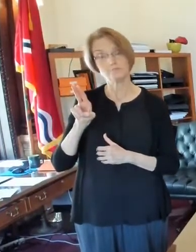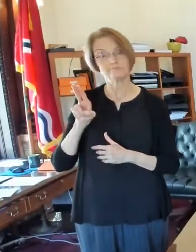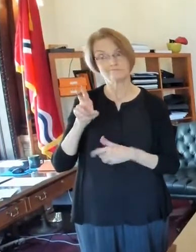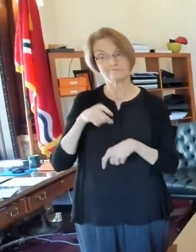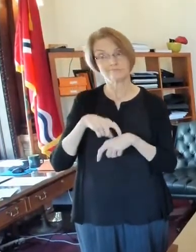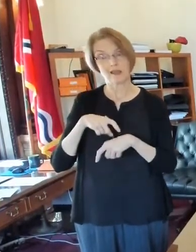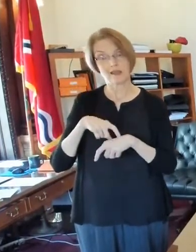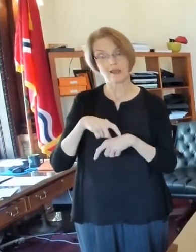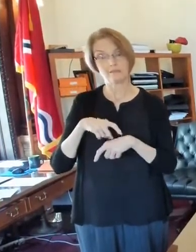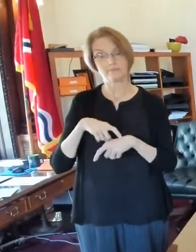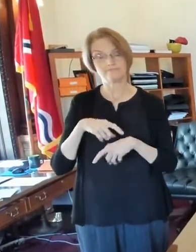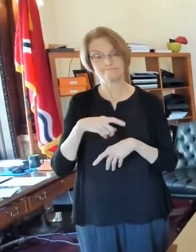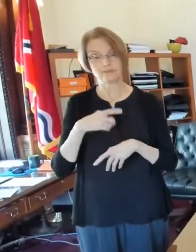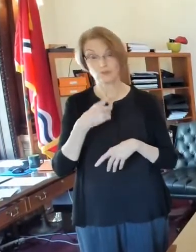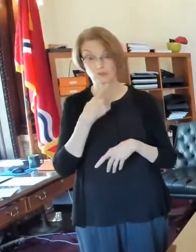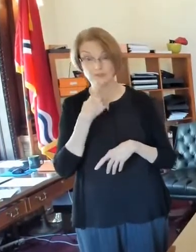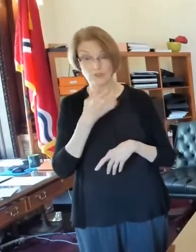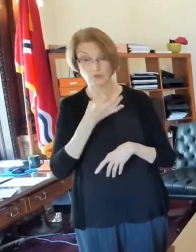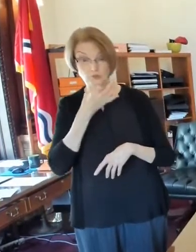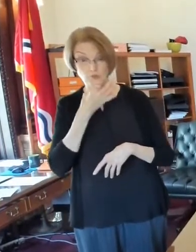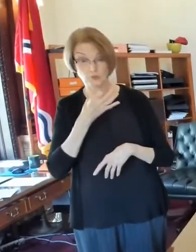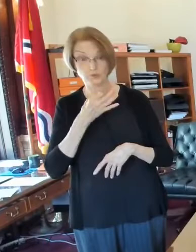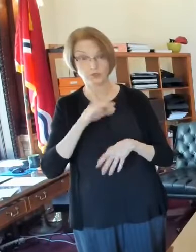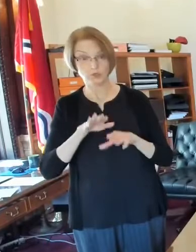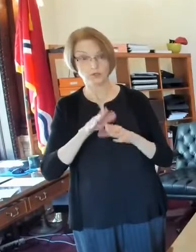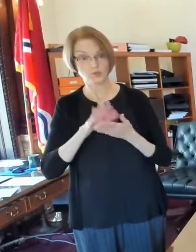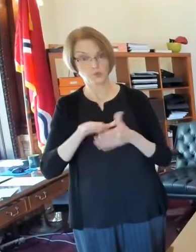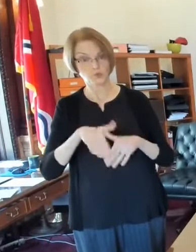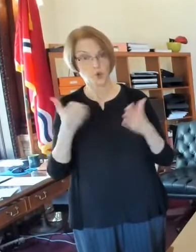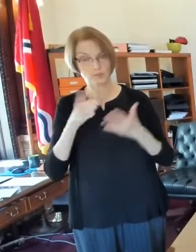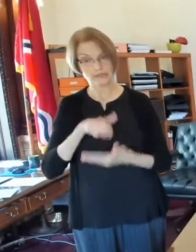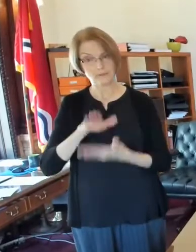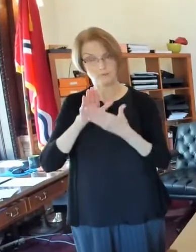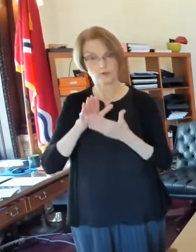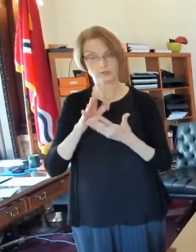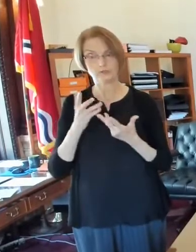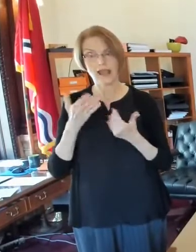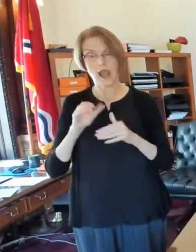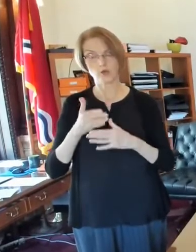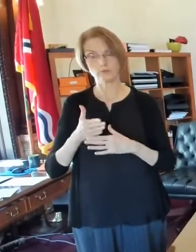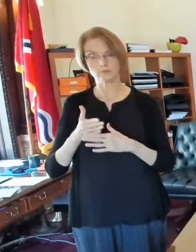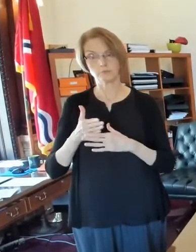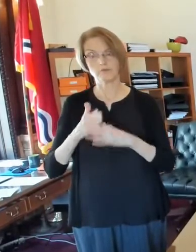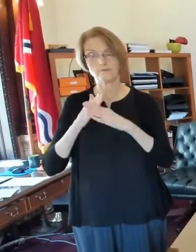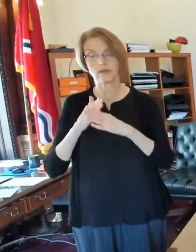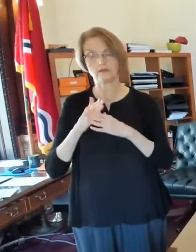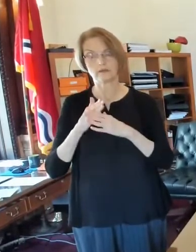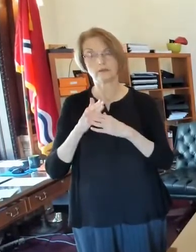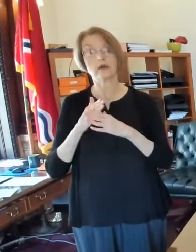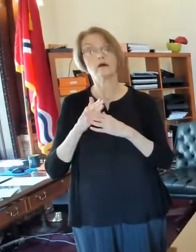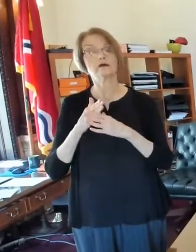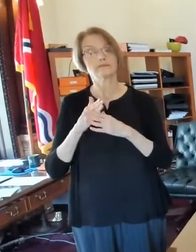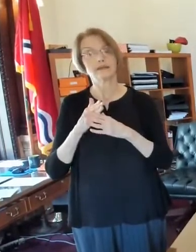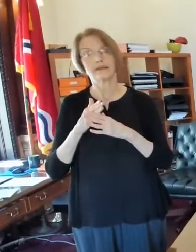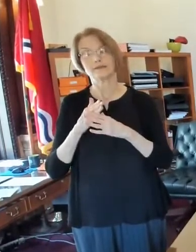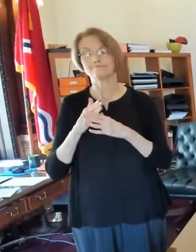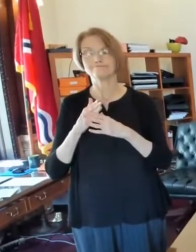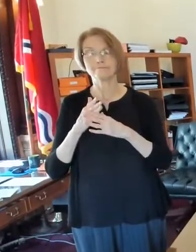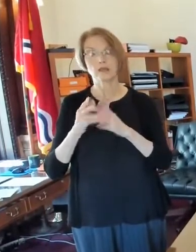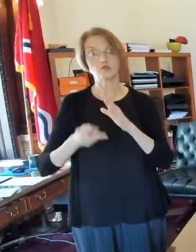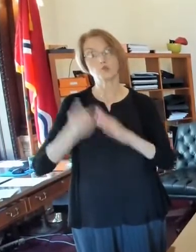uh, reopening a little bit in person. What is being done to prevent what's being called a twendemic COVID and the flu?